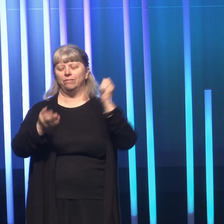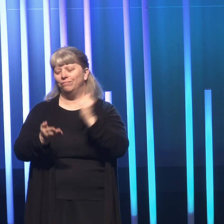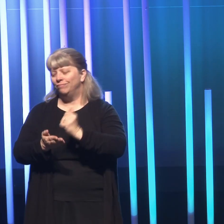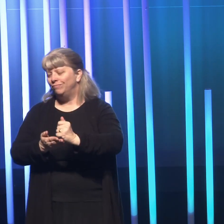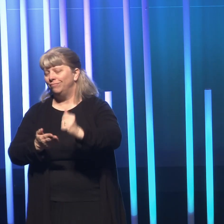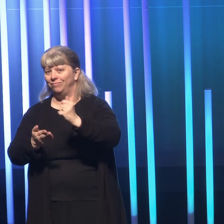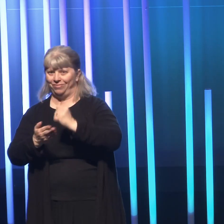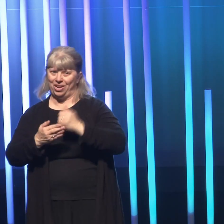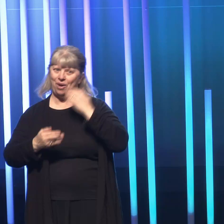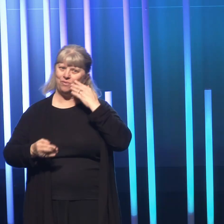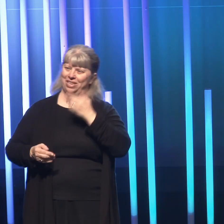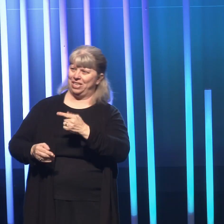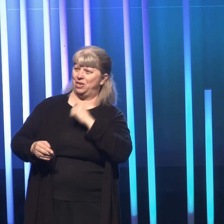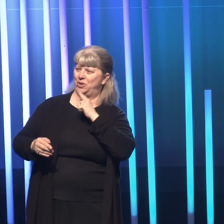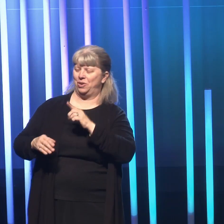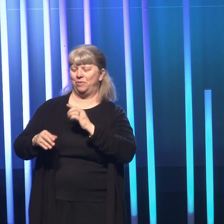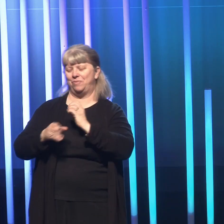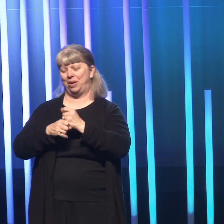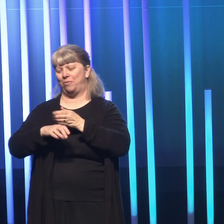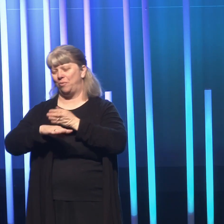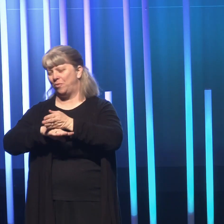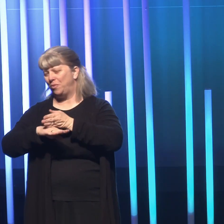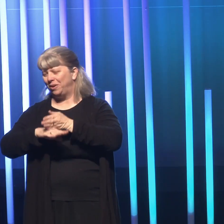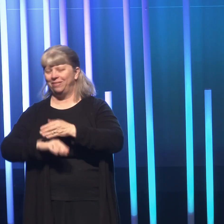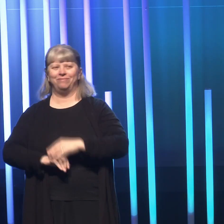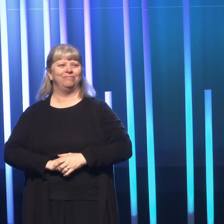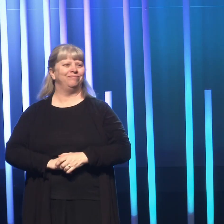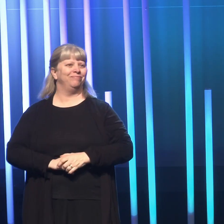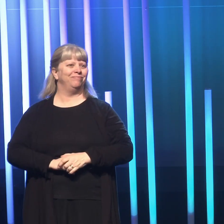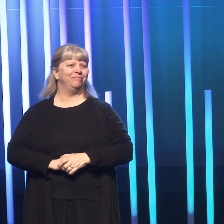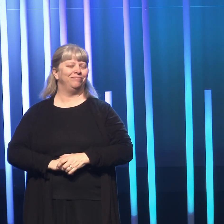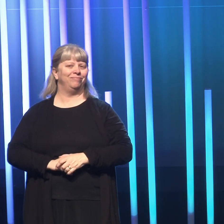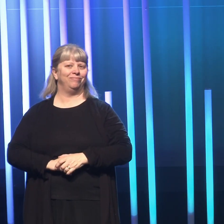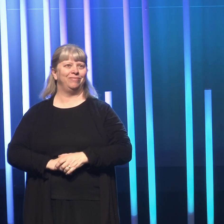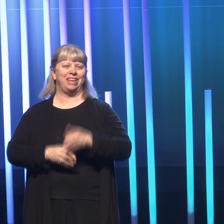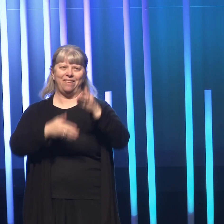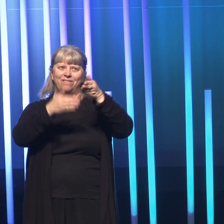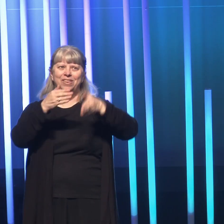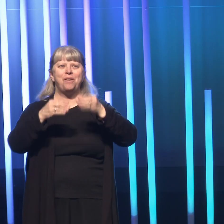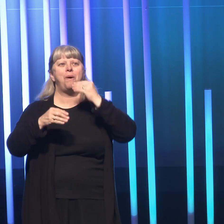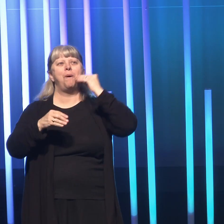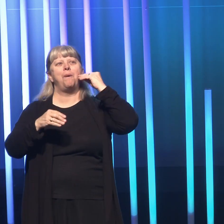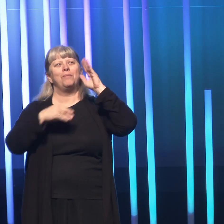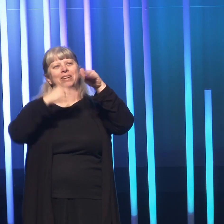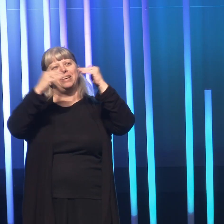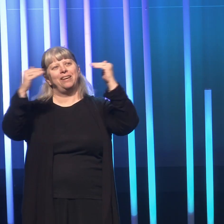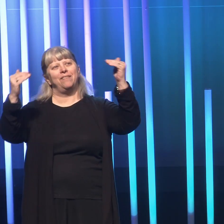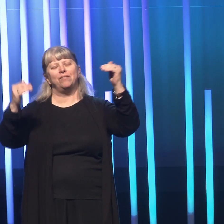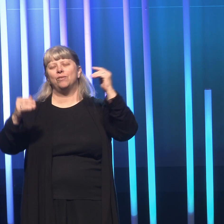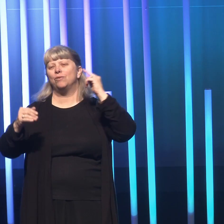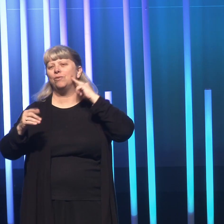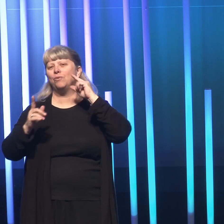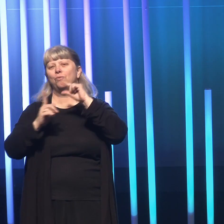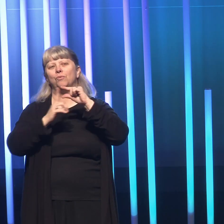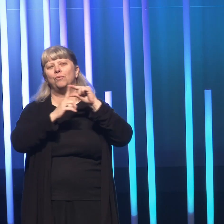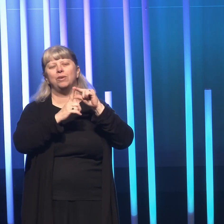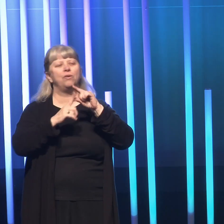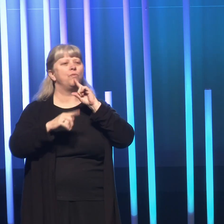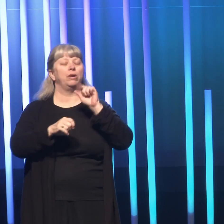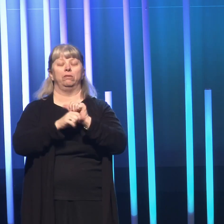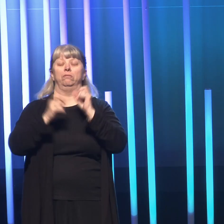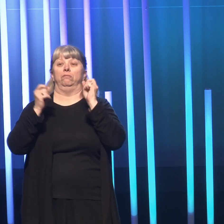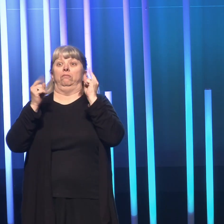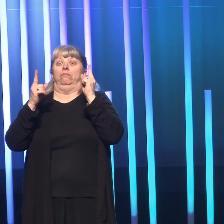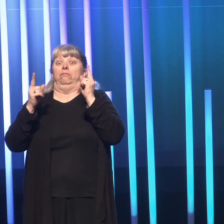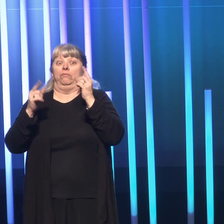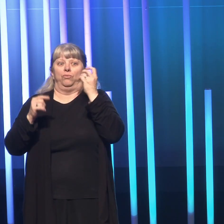For those of you that know him, know that he was a woodworker. And he completed his home in heaven. And I heard the words that literally broke